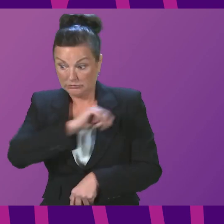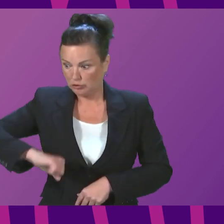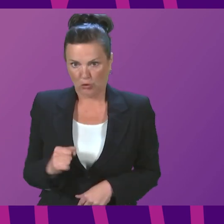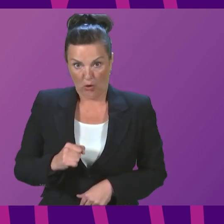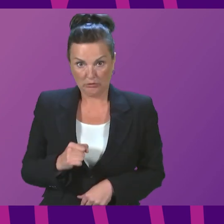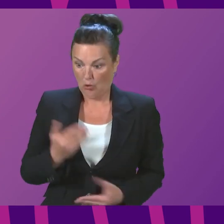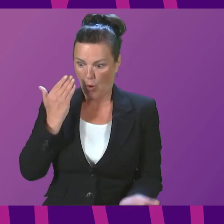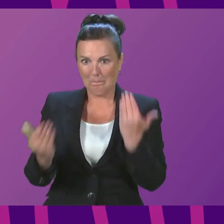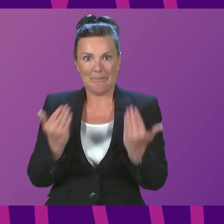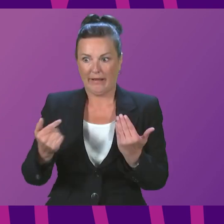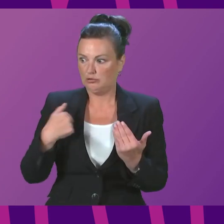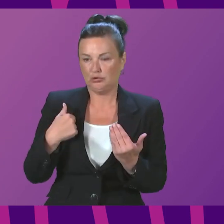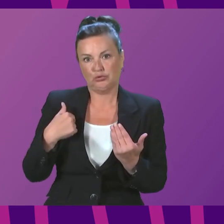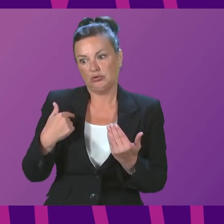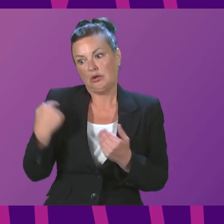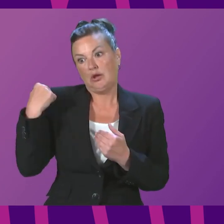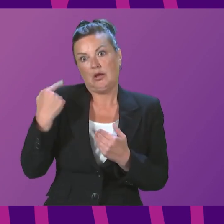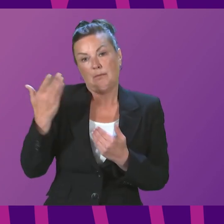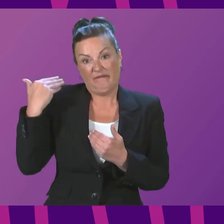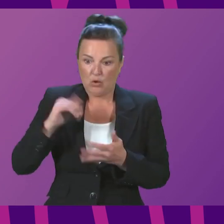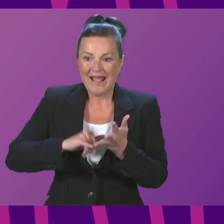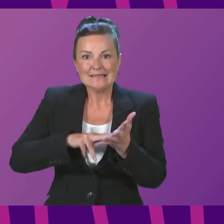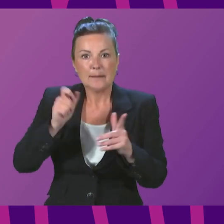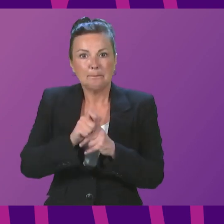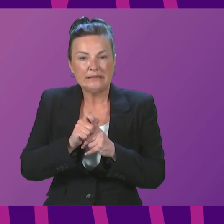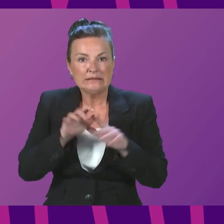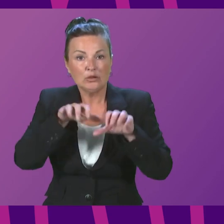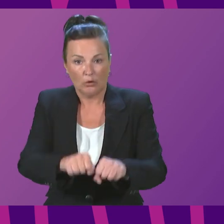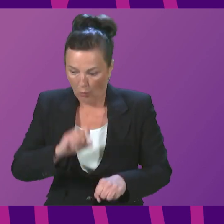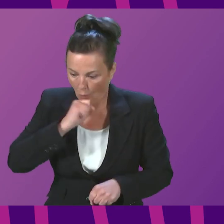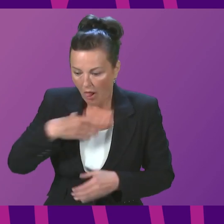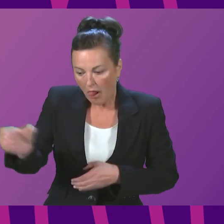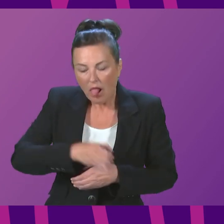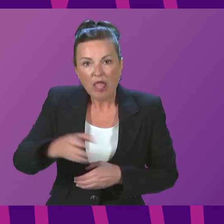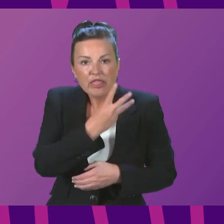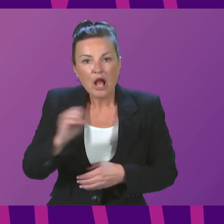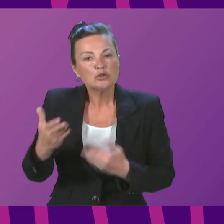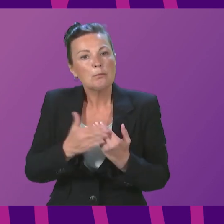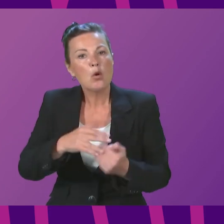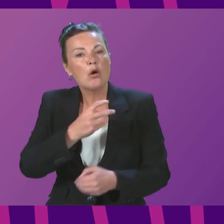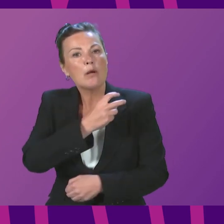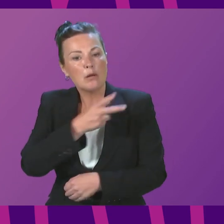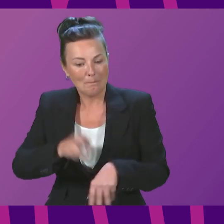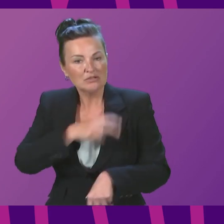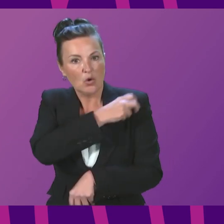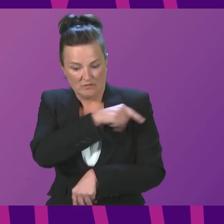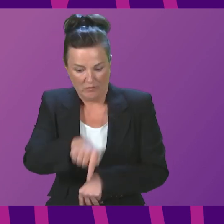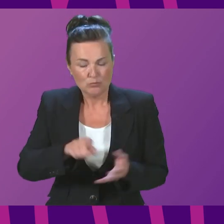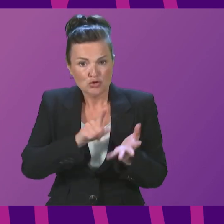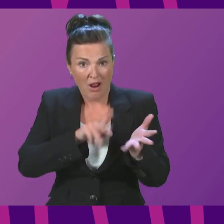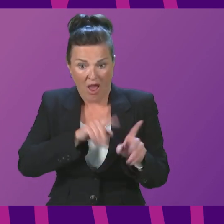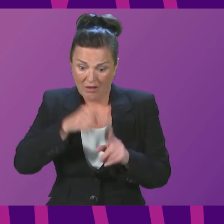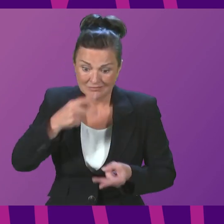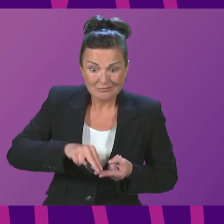took office. There are 300 new officers about to be recruited from next month. We are increasing the budget